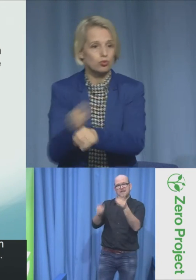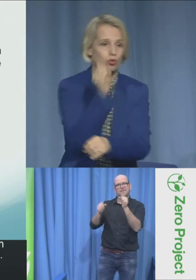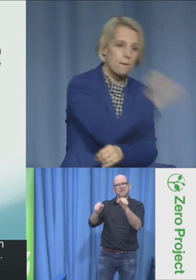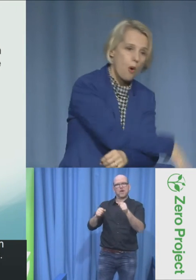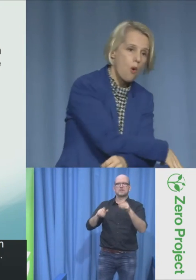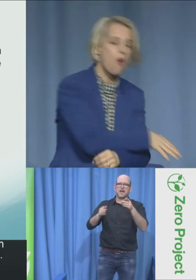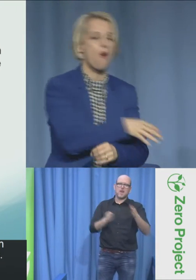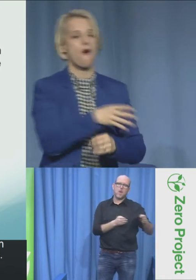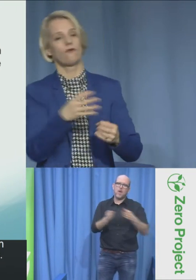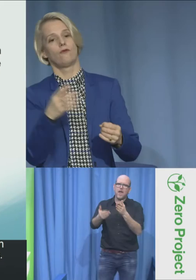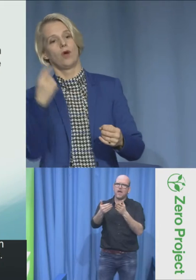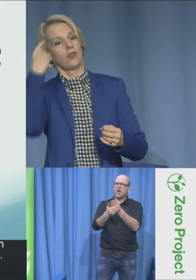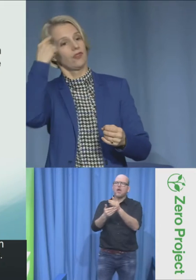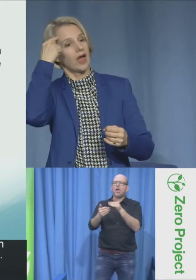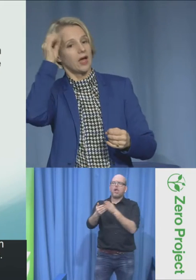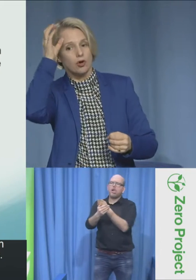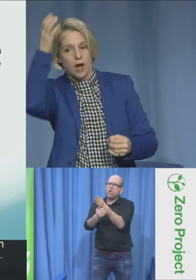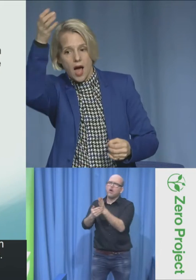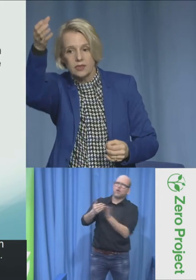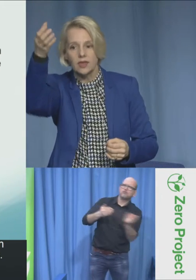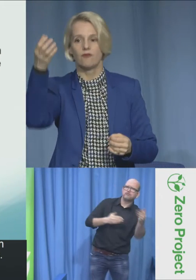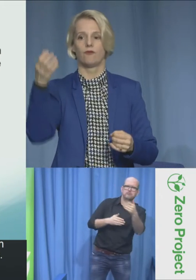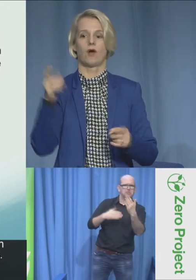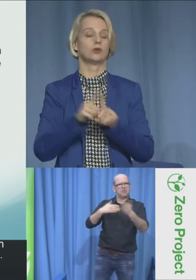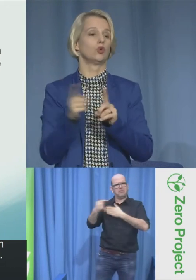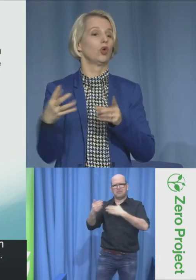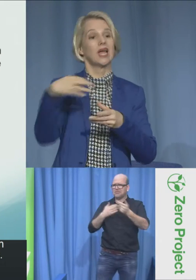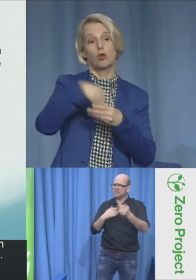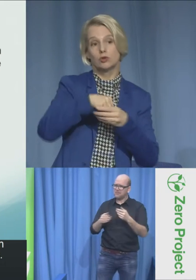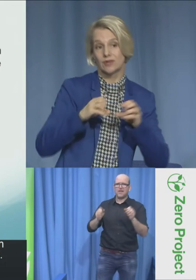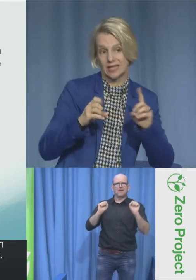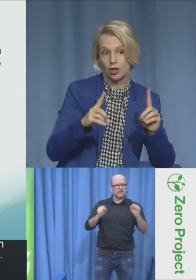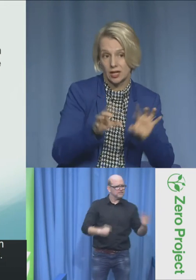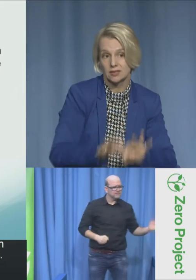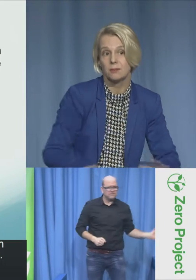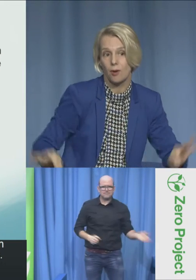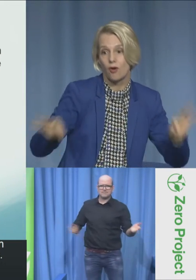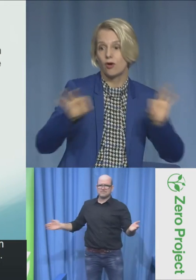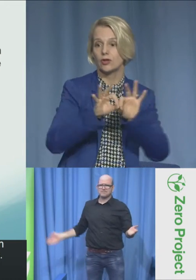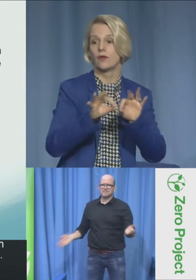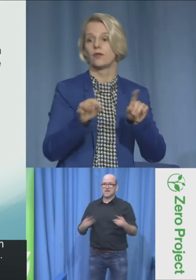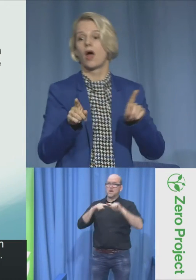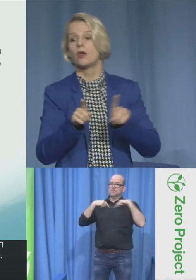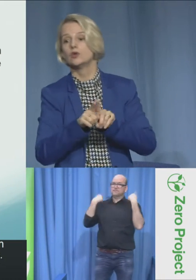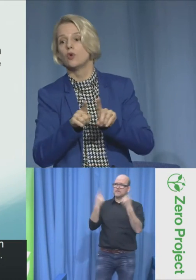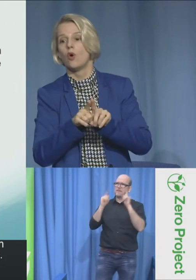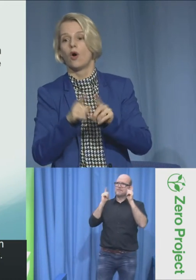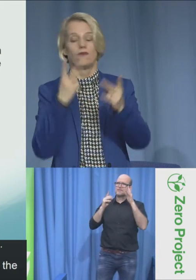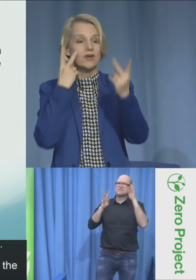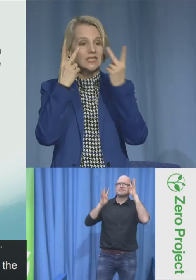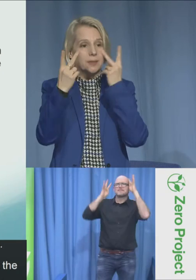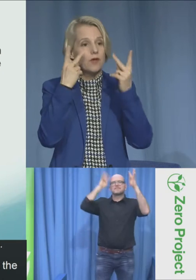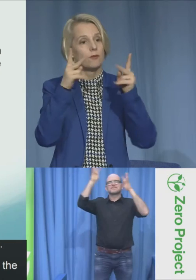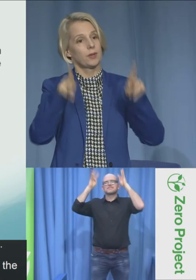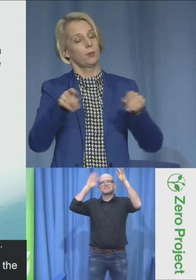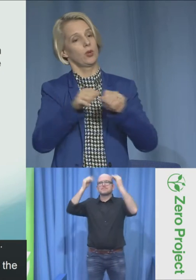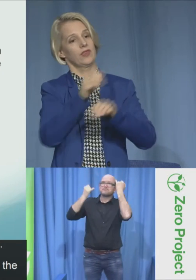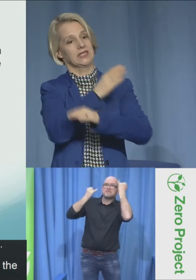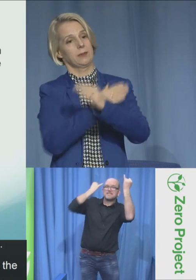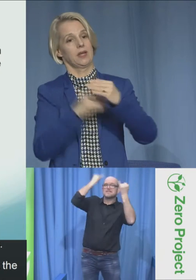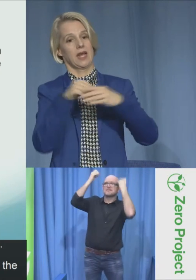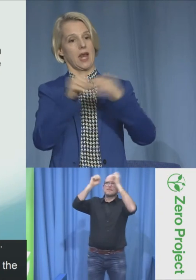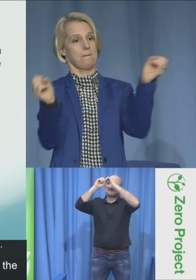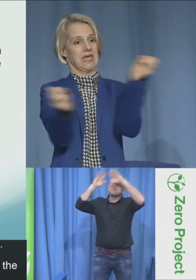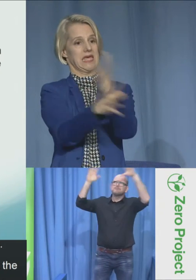participate. So we have to remove barriers. We have to think creatively. We also have to think about how inclusive education